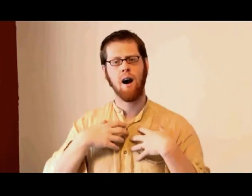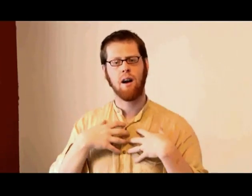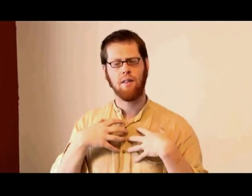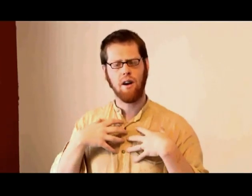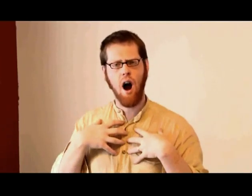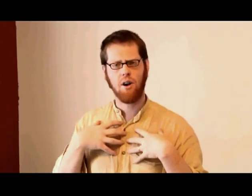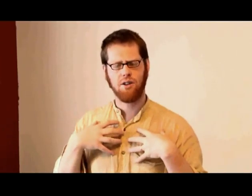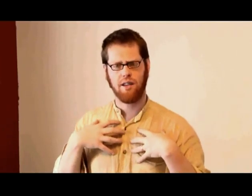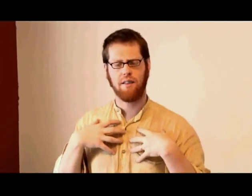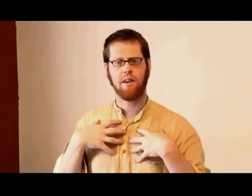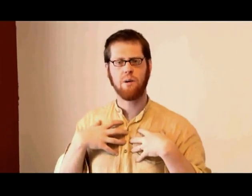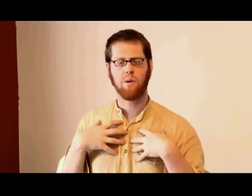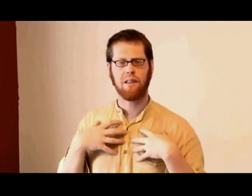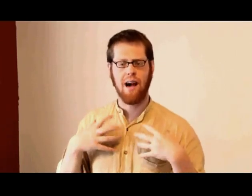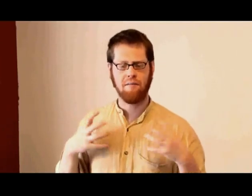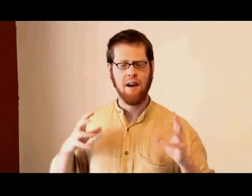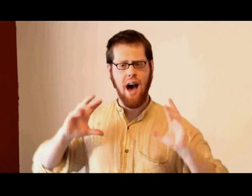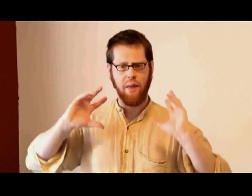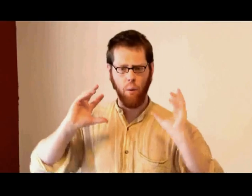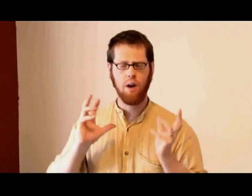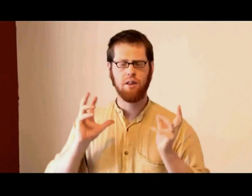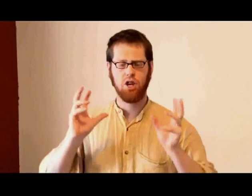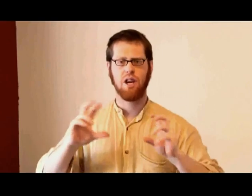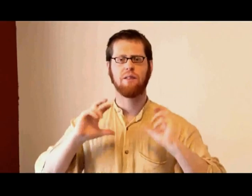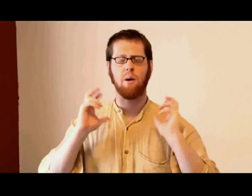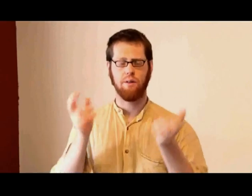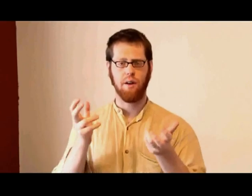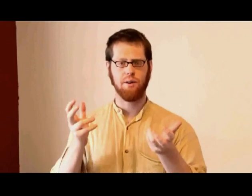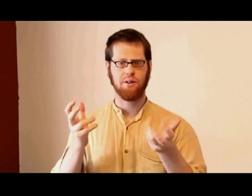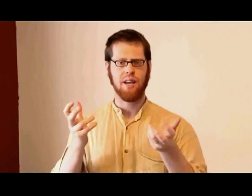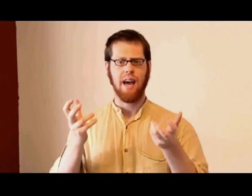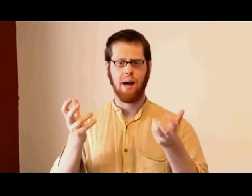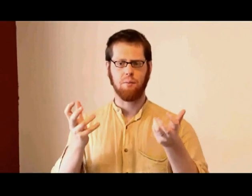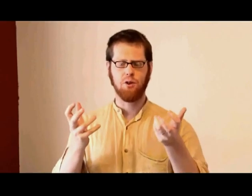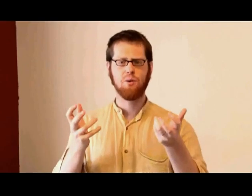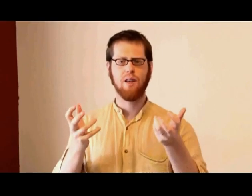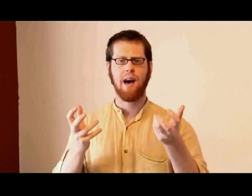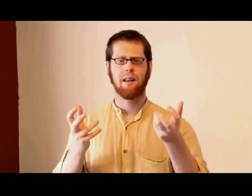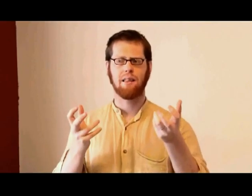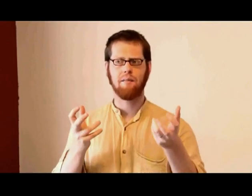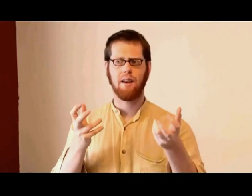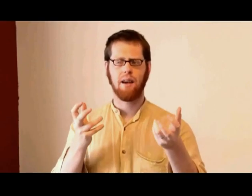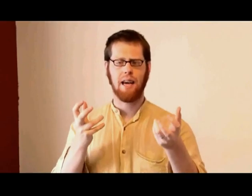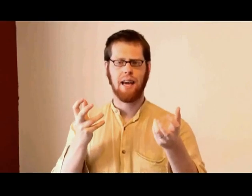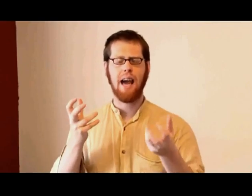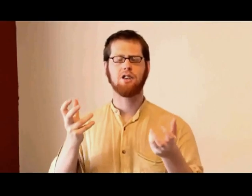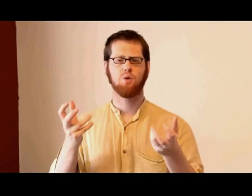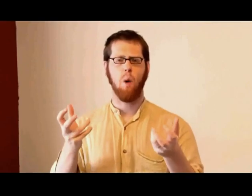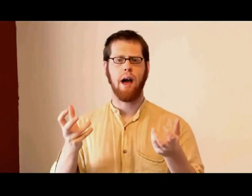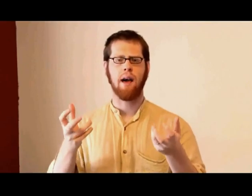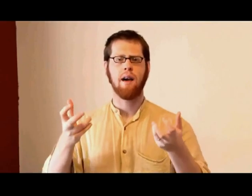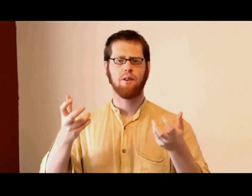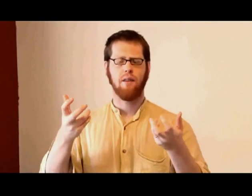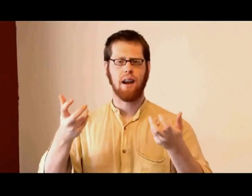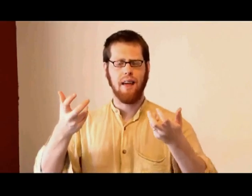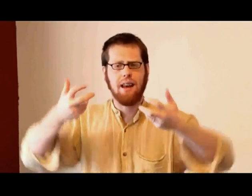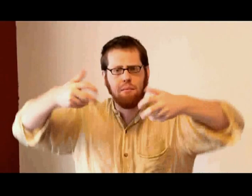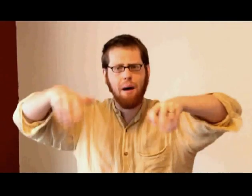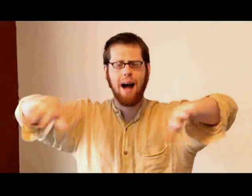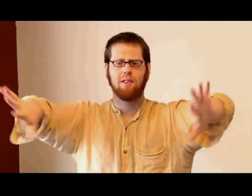on in their hearts and in their inward life and they want to share that with others and do that in a loving, engaged way so that it then impacts